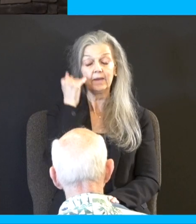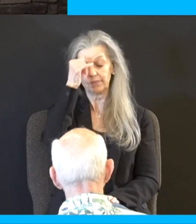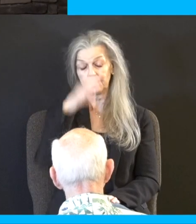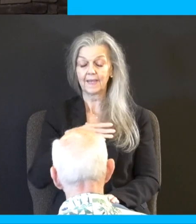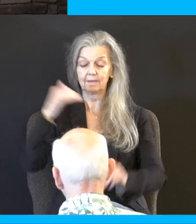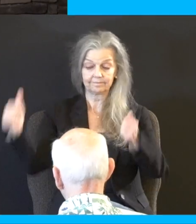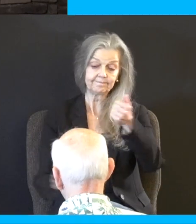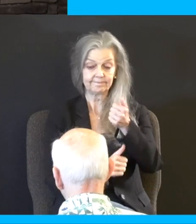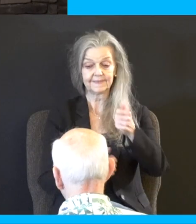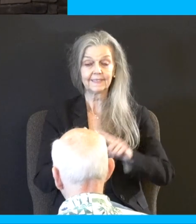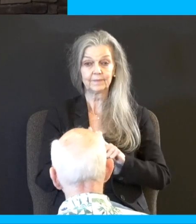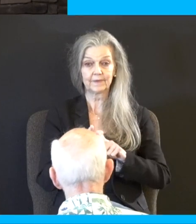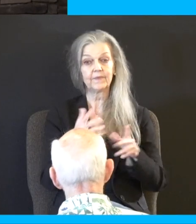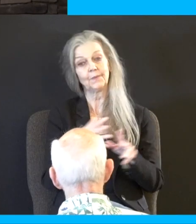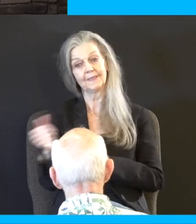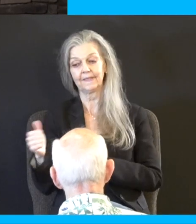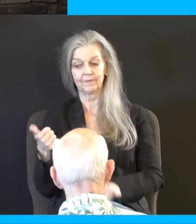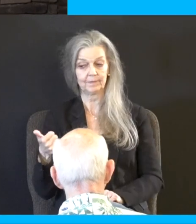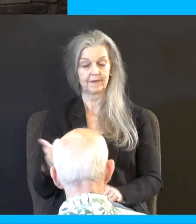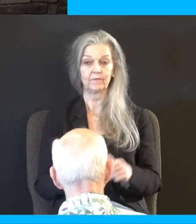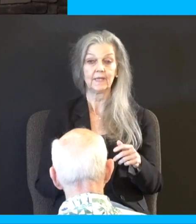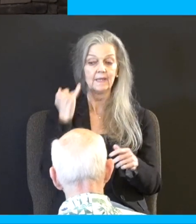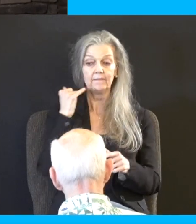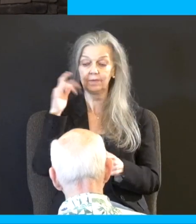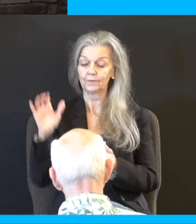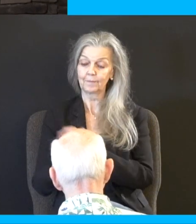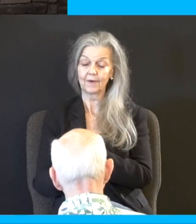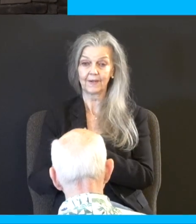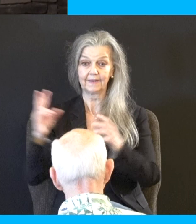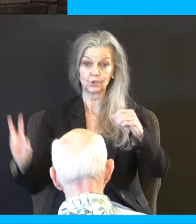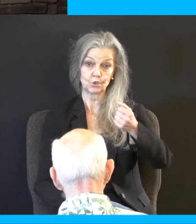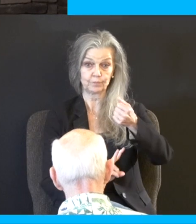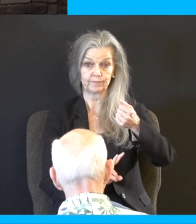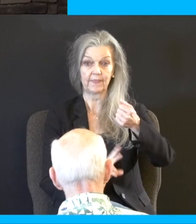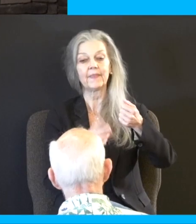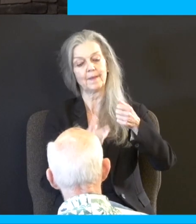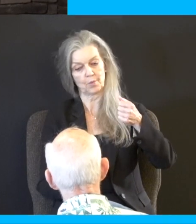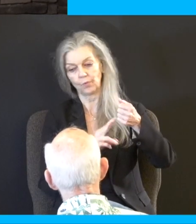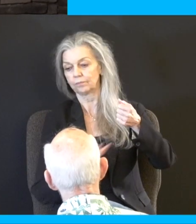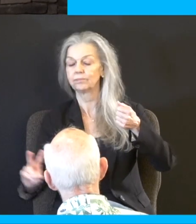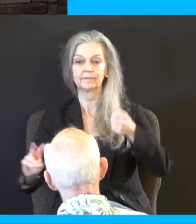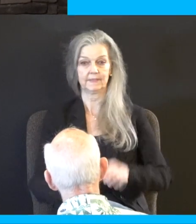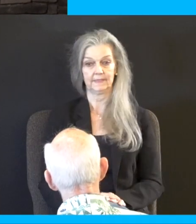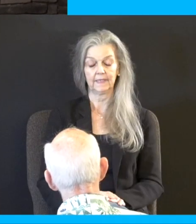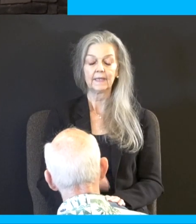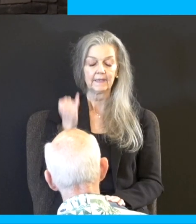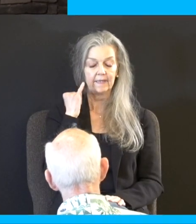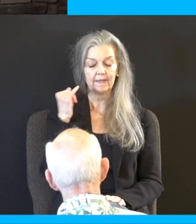If he were married, then shall his wife go out with him. If his master has given him a wife, and she hath borne him sons or daughters, the wife and